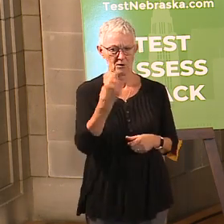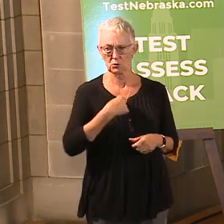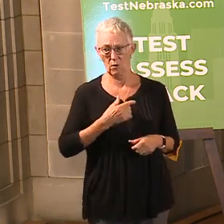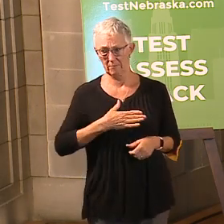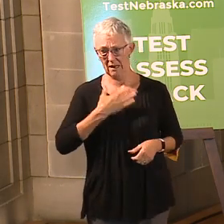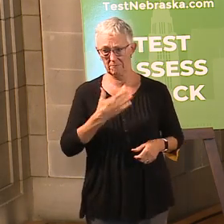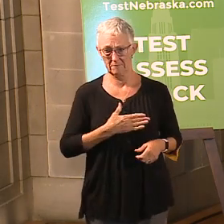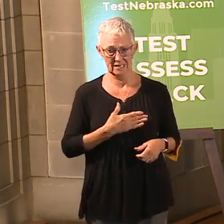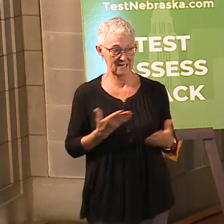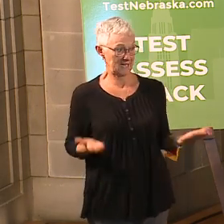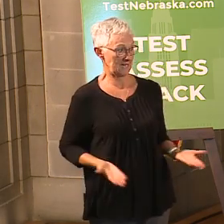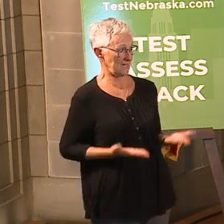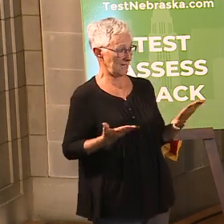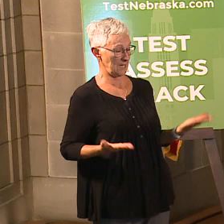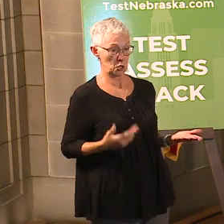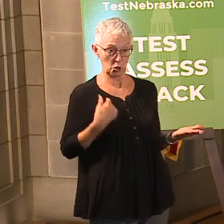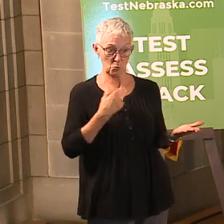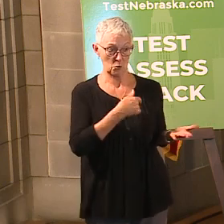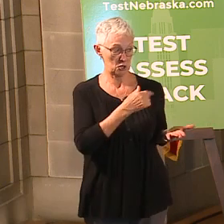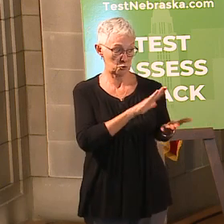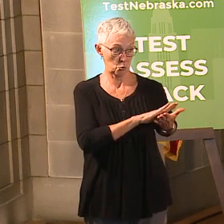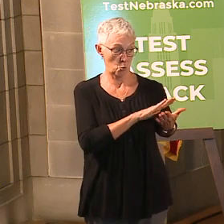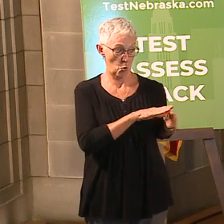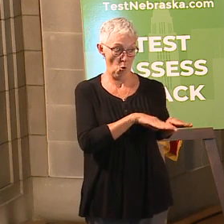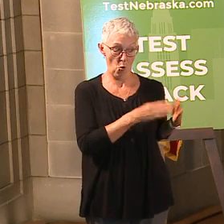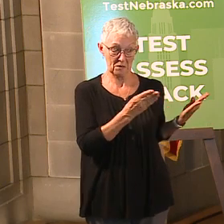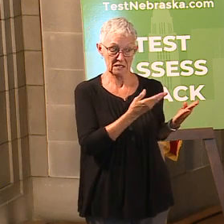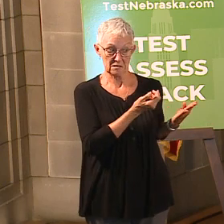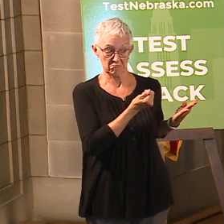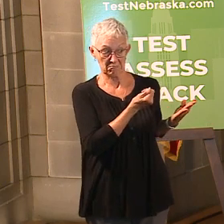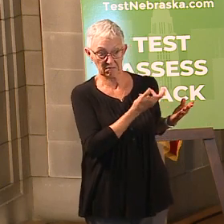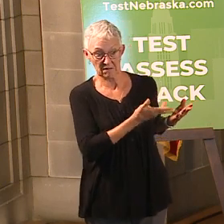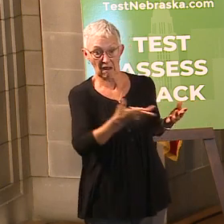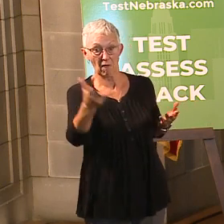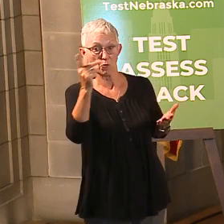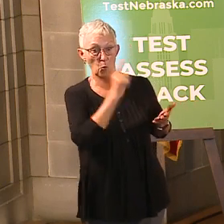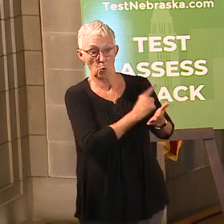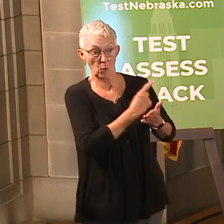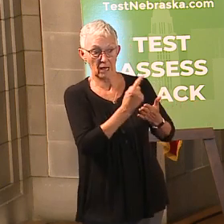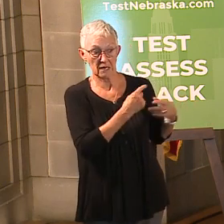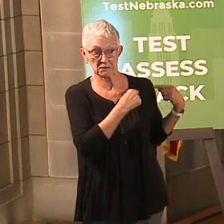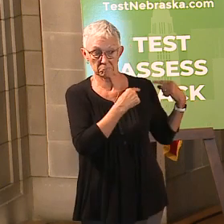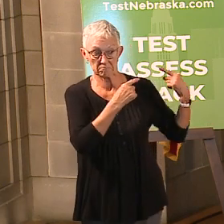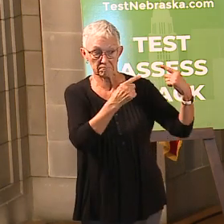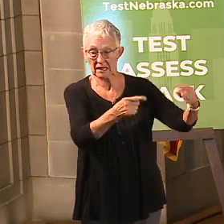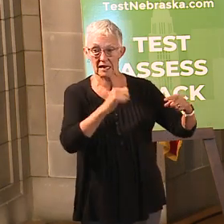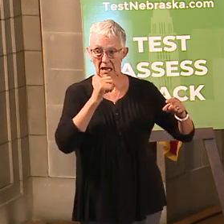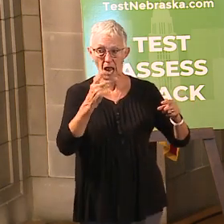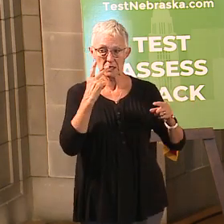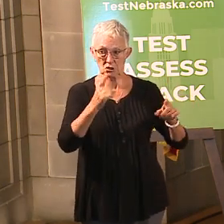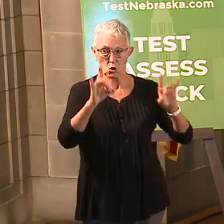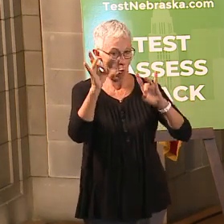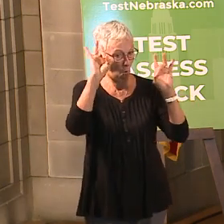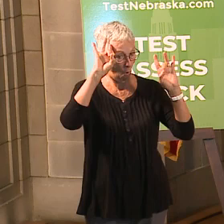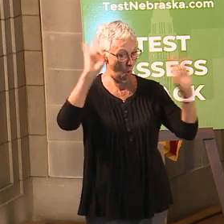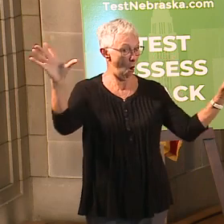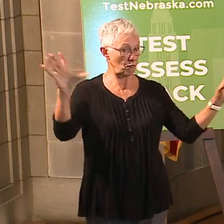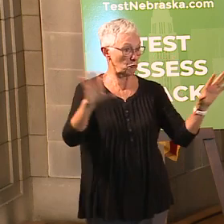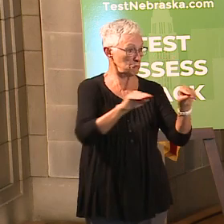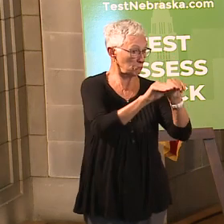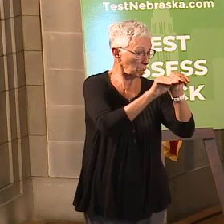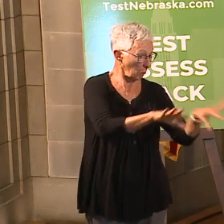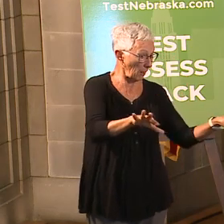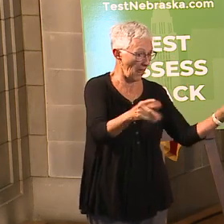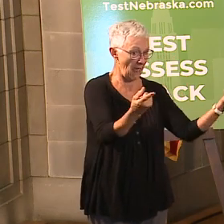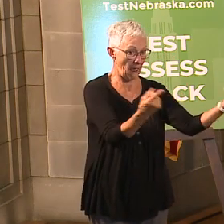moment in time. We're weeks into the school year. We haven't seen too much of spread that is happening within schools. That means